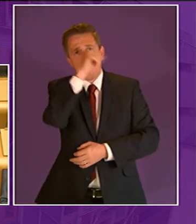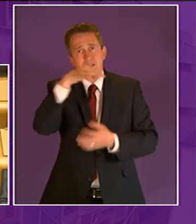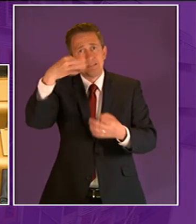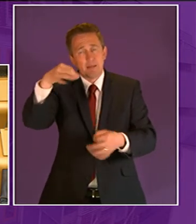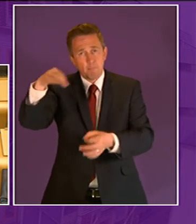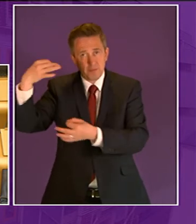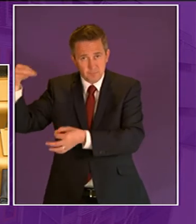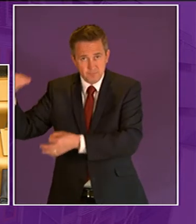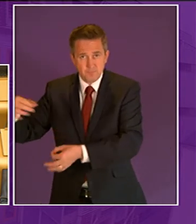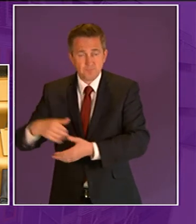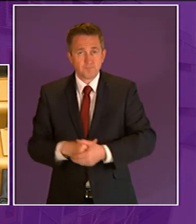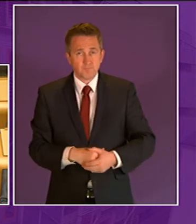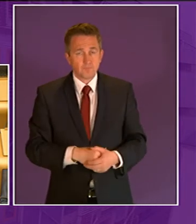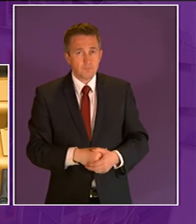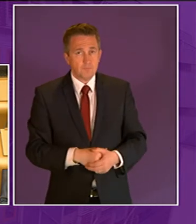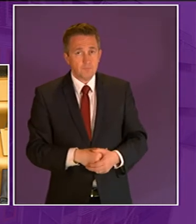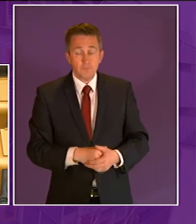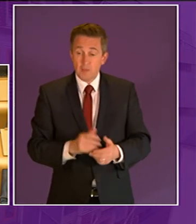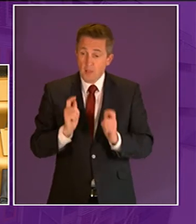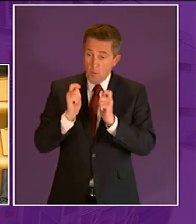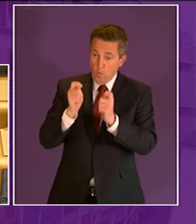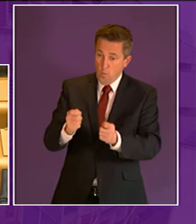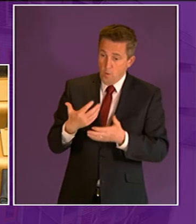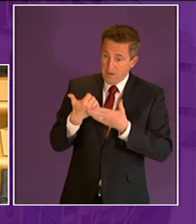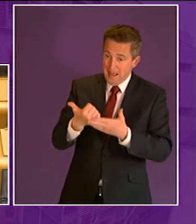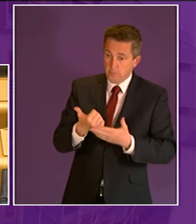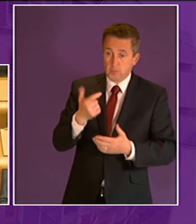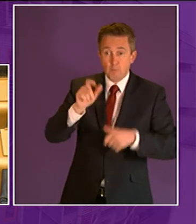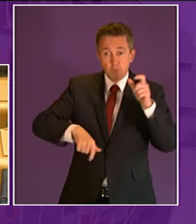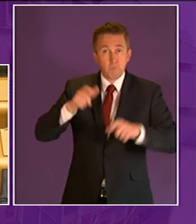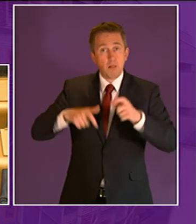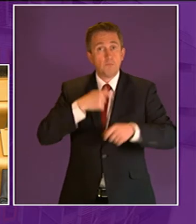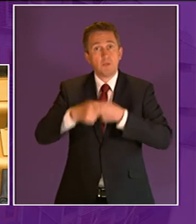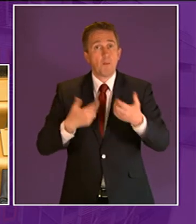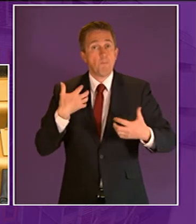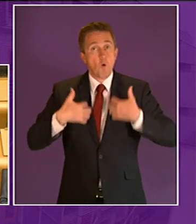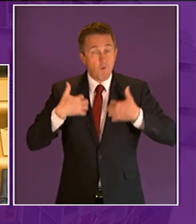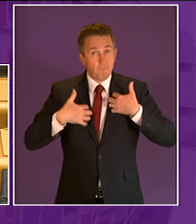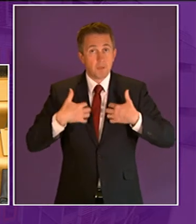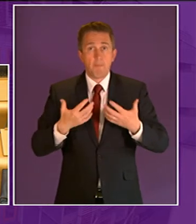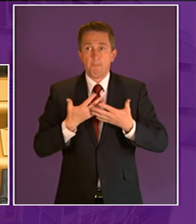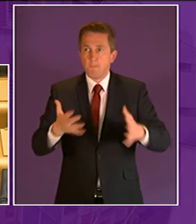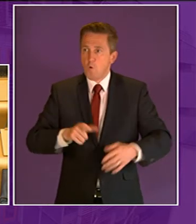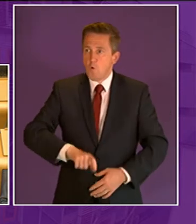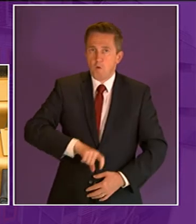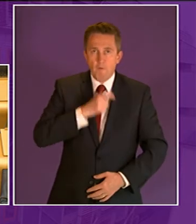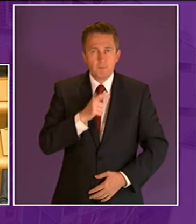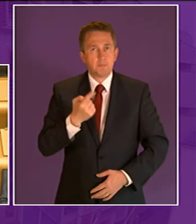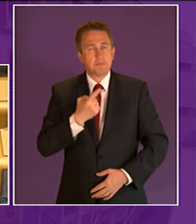also found that the award led to improvement in pupils self-motivation self-confidence self-esteem and a sense of purpose